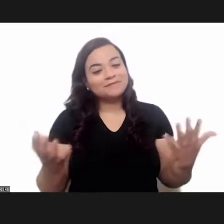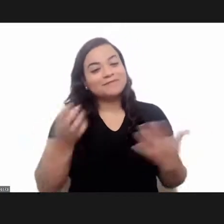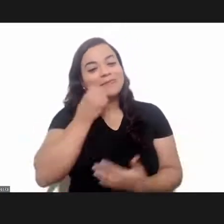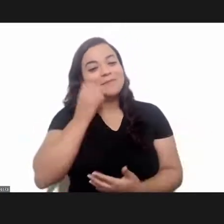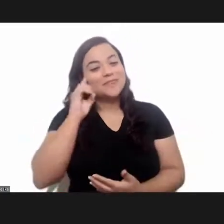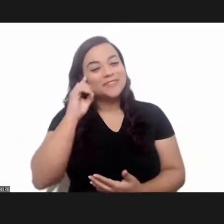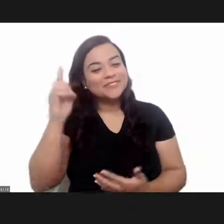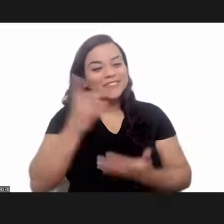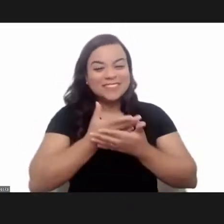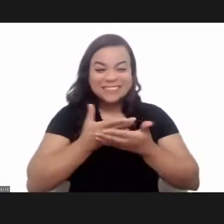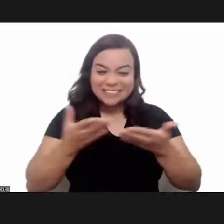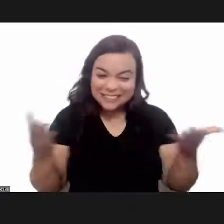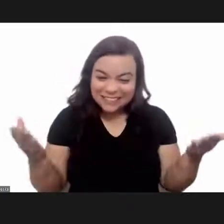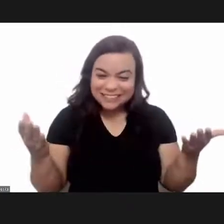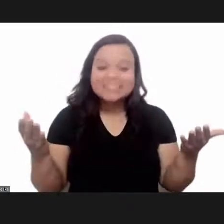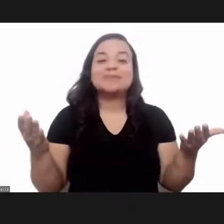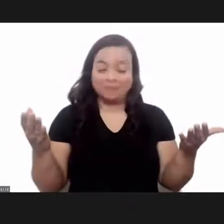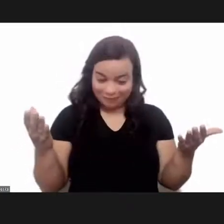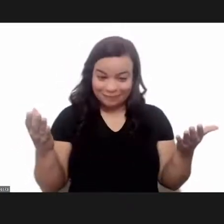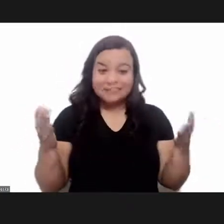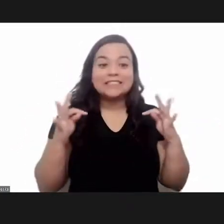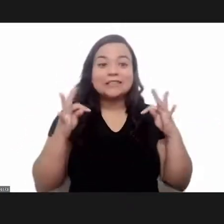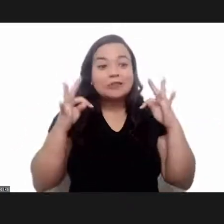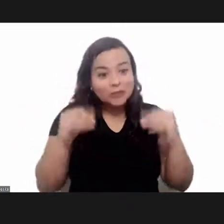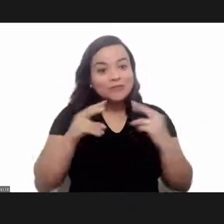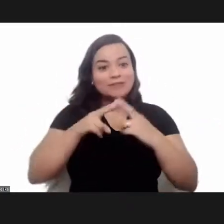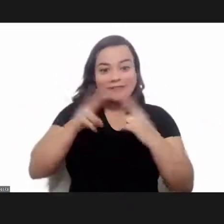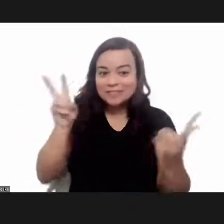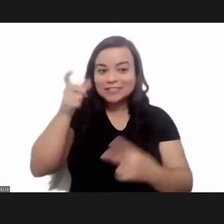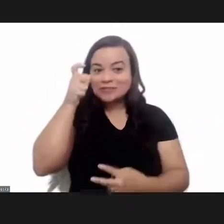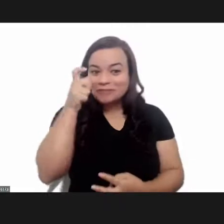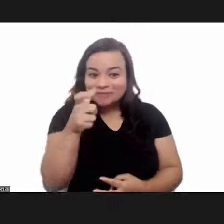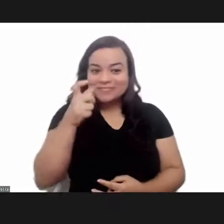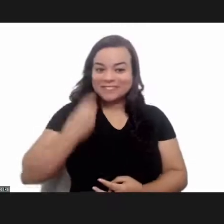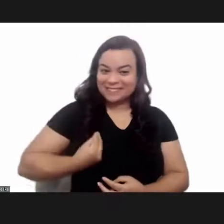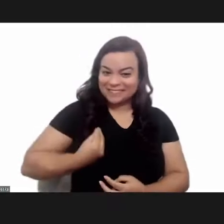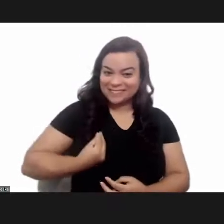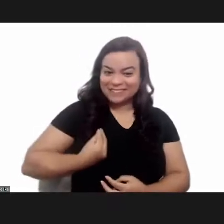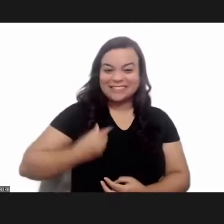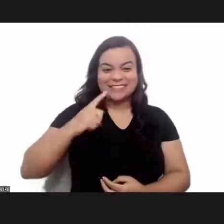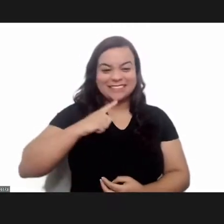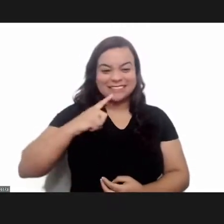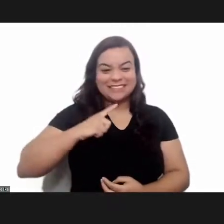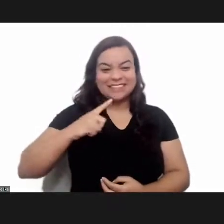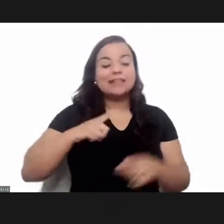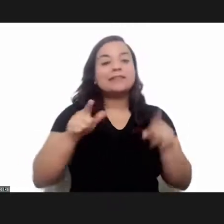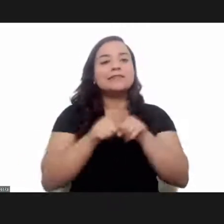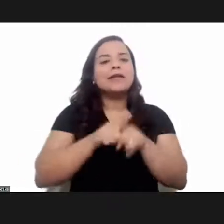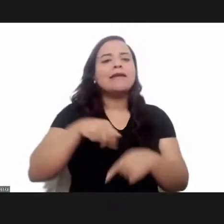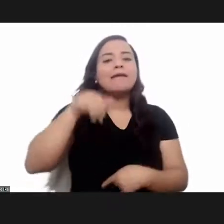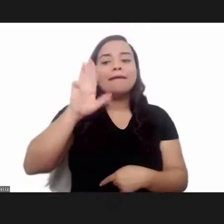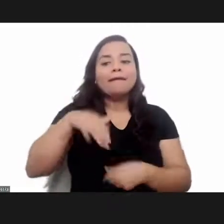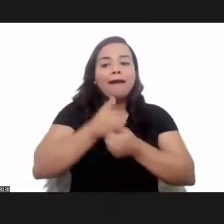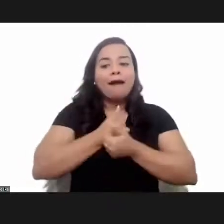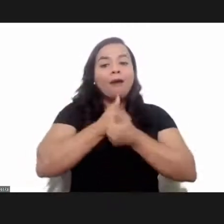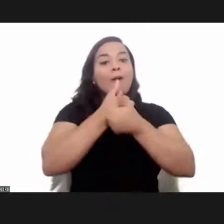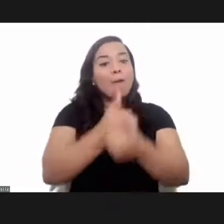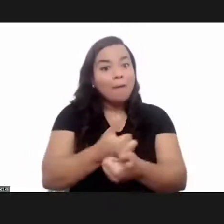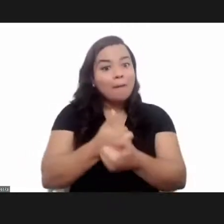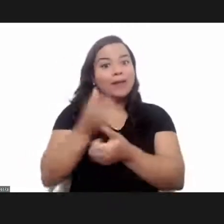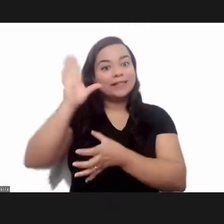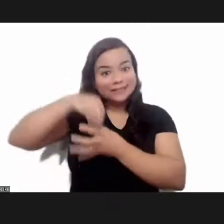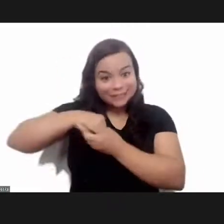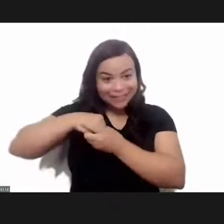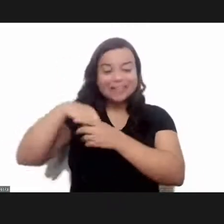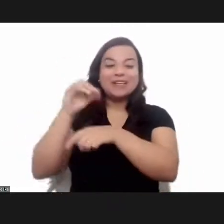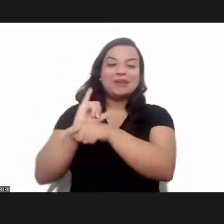Good morning, one and all, everyone attending online, and those of